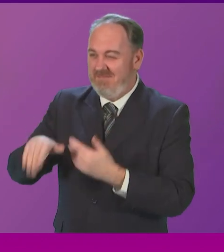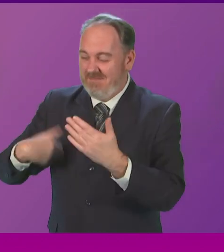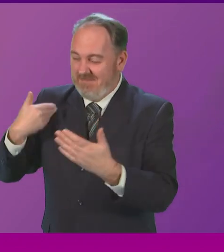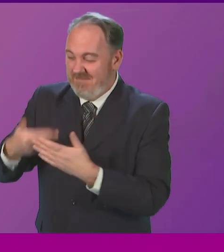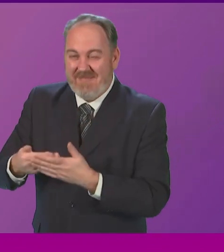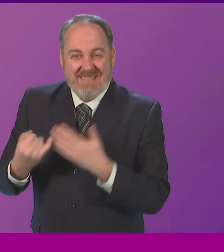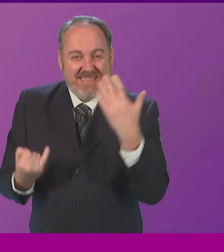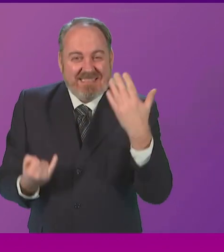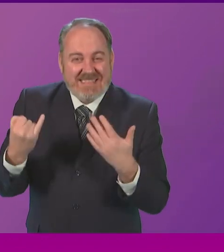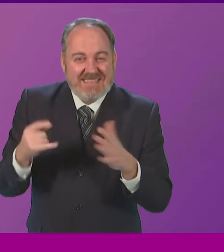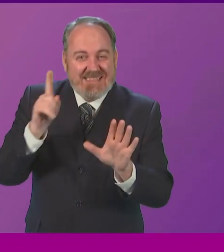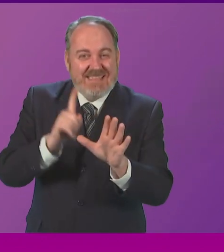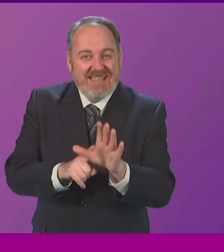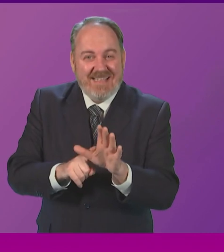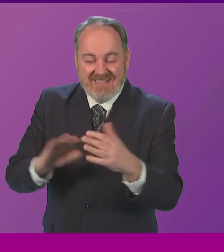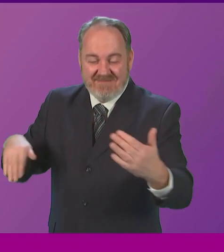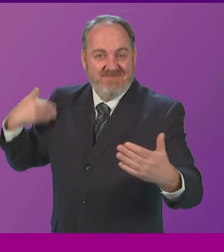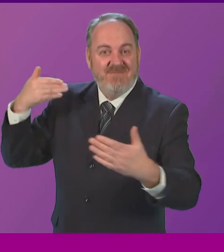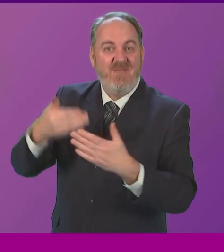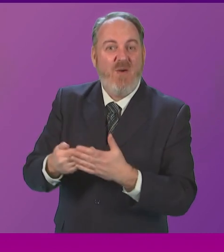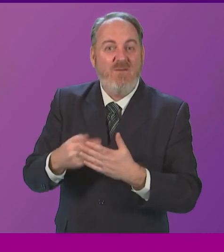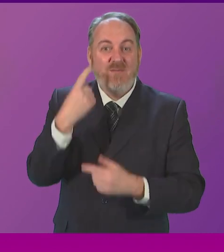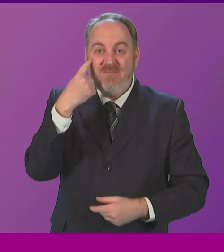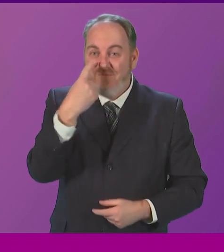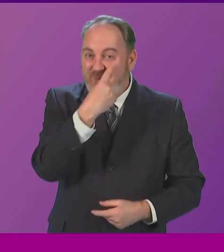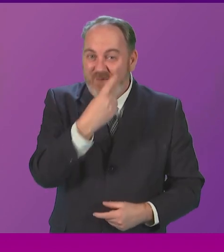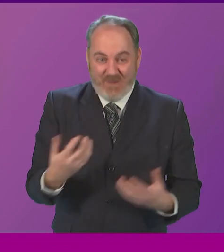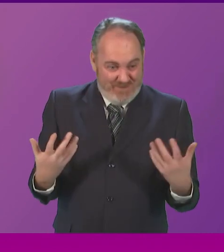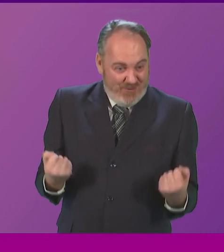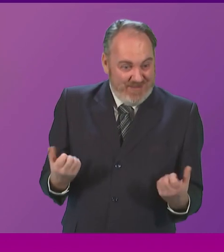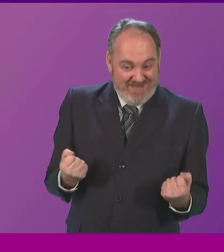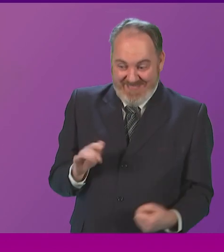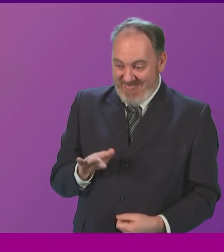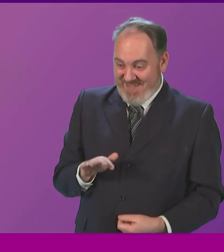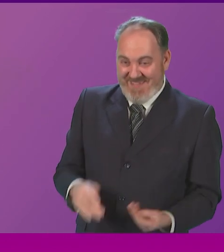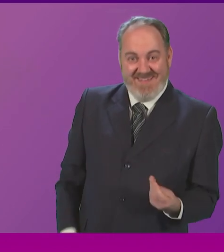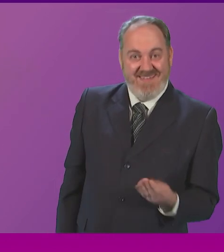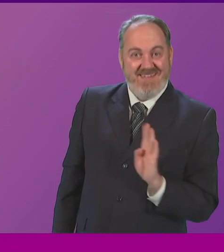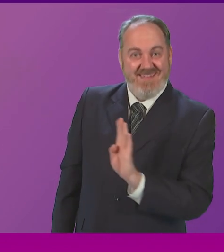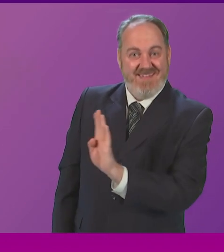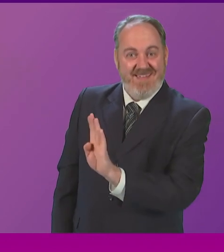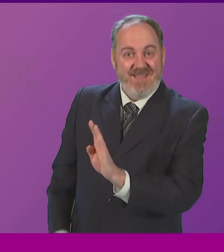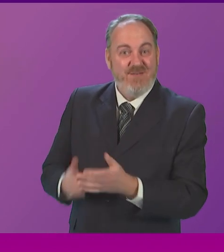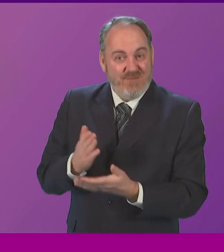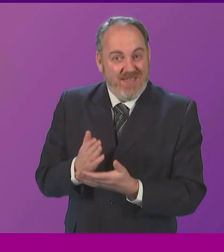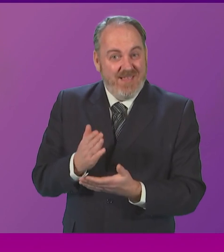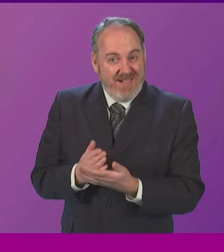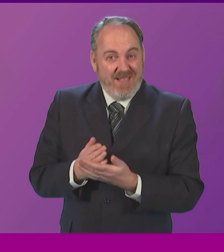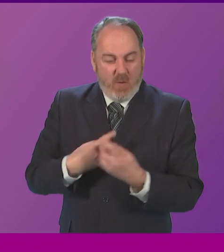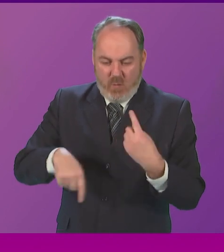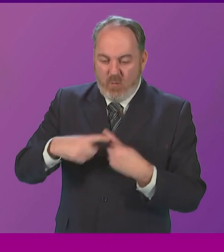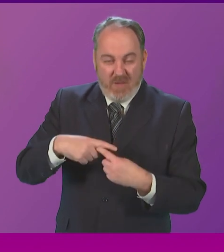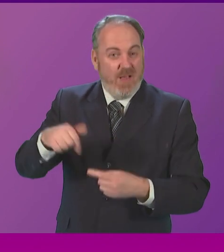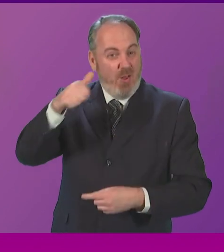academics are exceptionally clear on this point. Austerity, the political choice to pursue